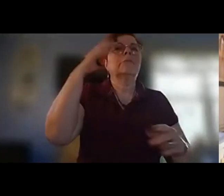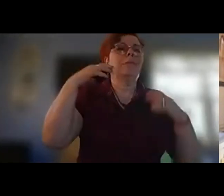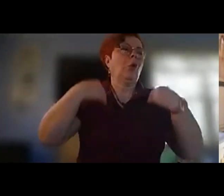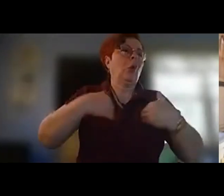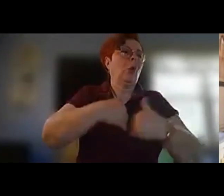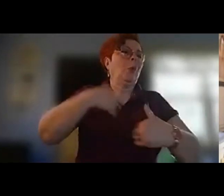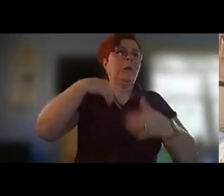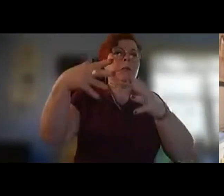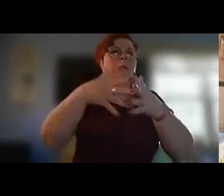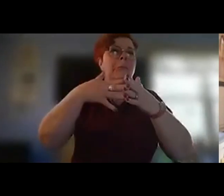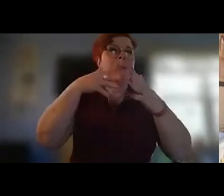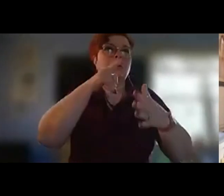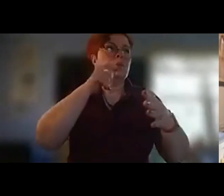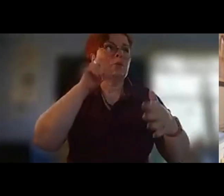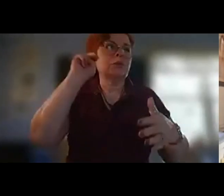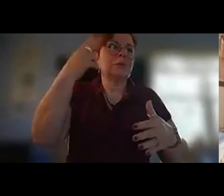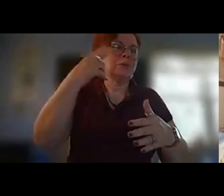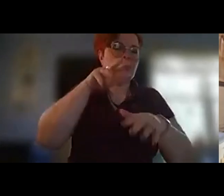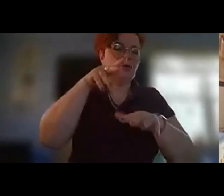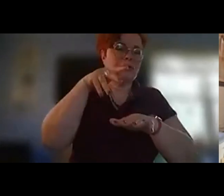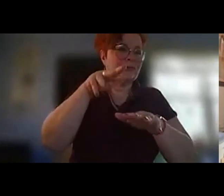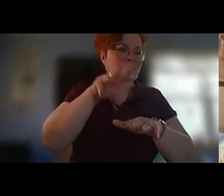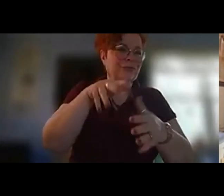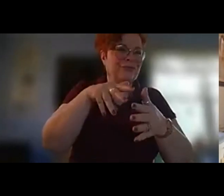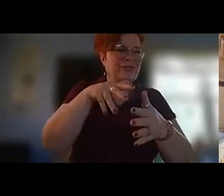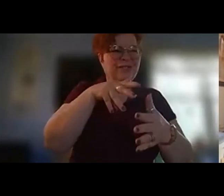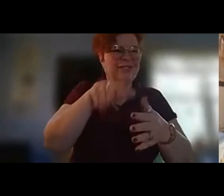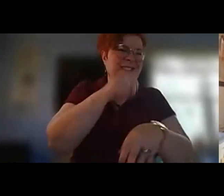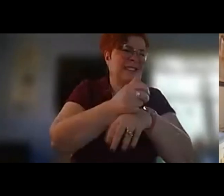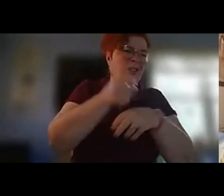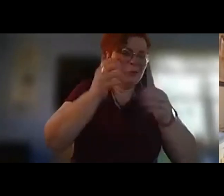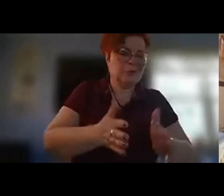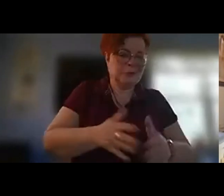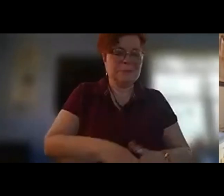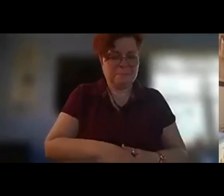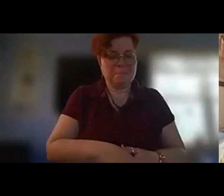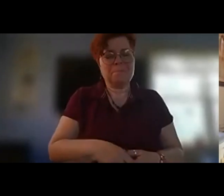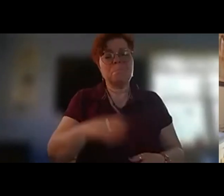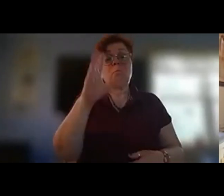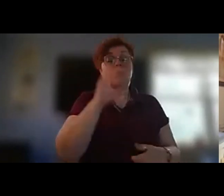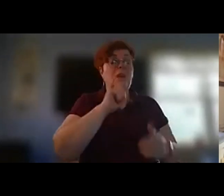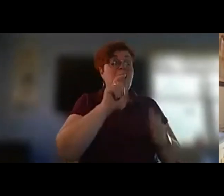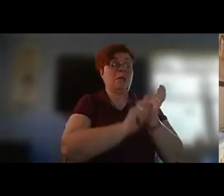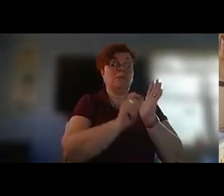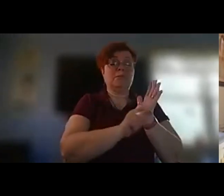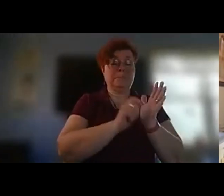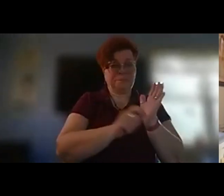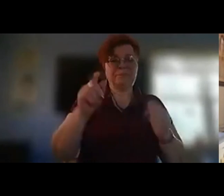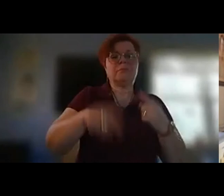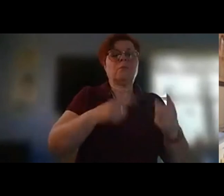new hampshire settlers it's got some echoes of that and i wrote this poem when i was poet laureate and um